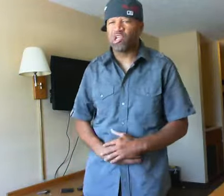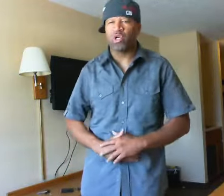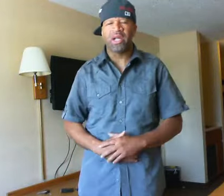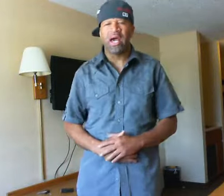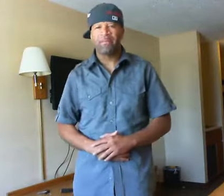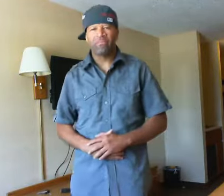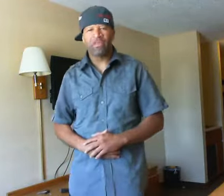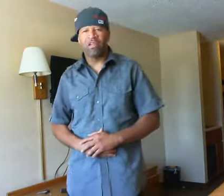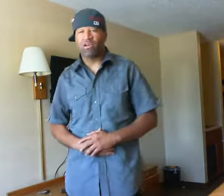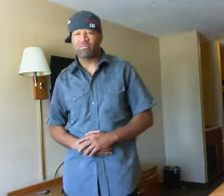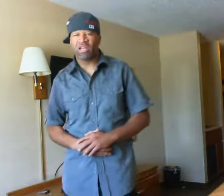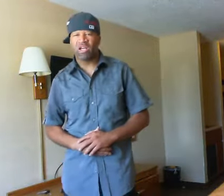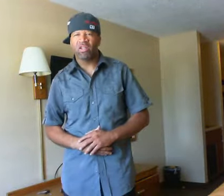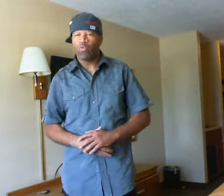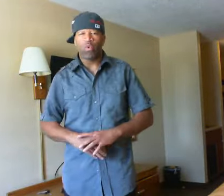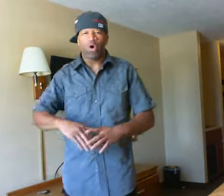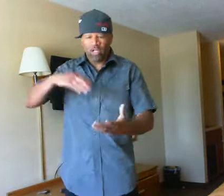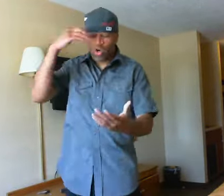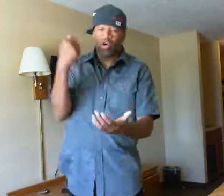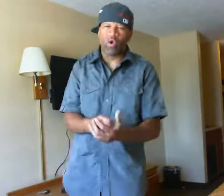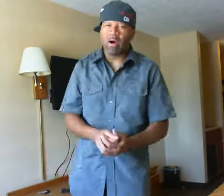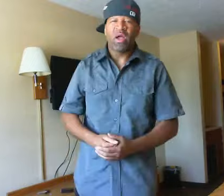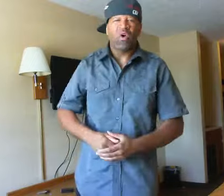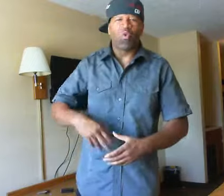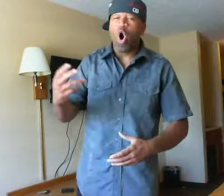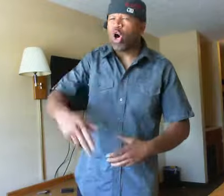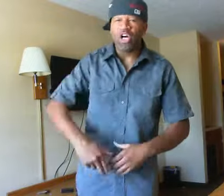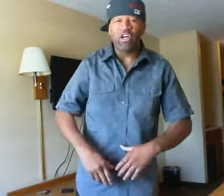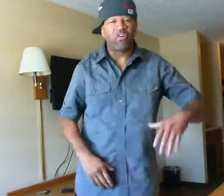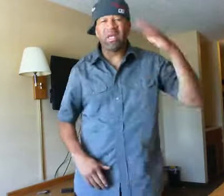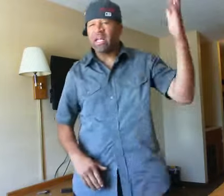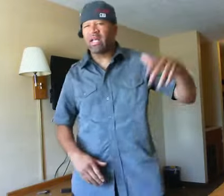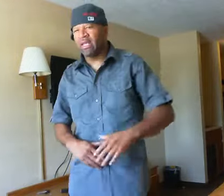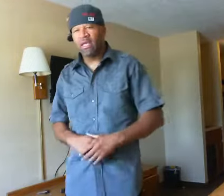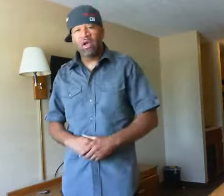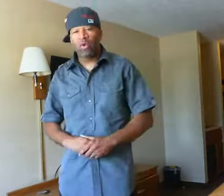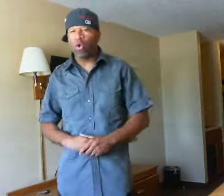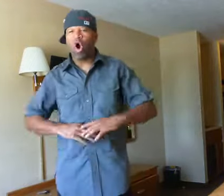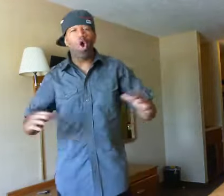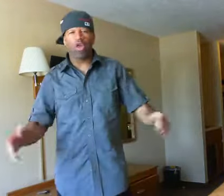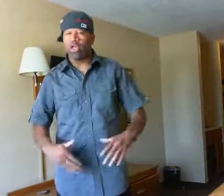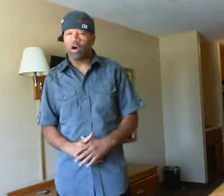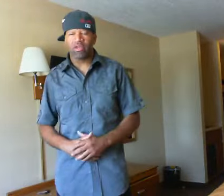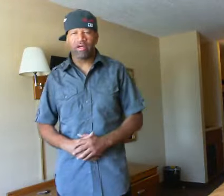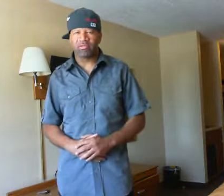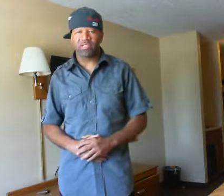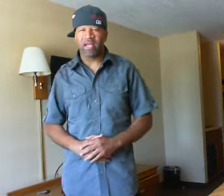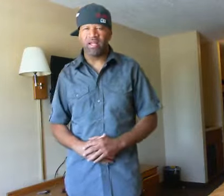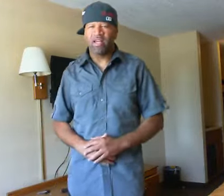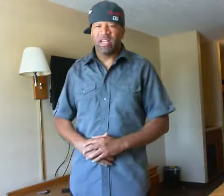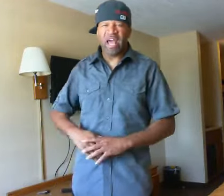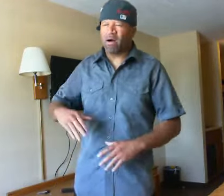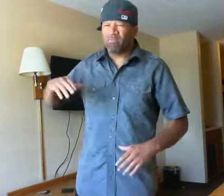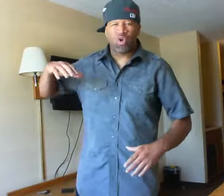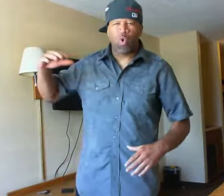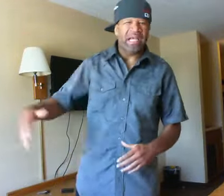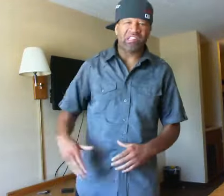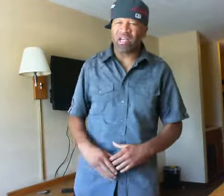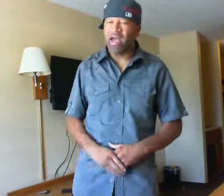on that. You know what I'm sayin'? We want Girl Crump, Raw Hood from Italy. We want all of y'all. You know what I'm sayin'? A Queen Slam